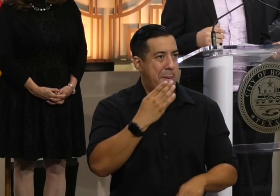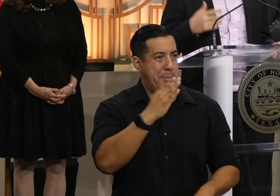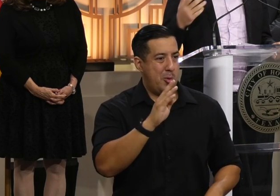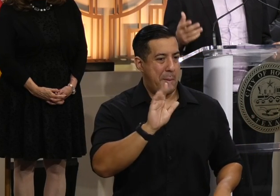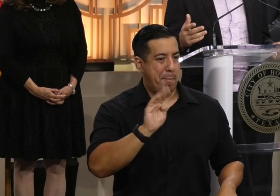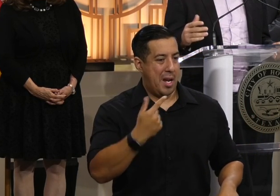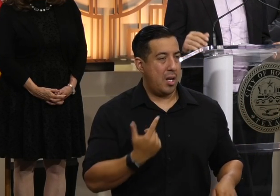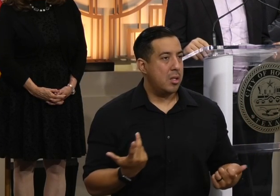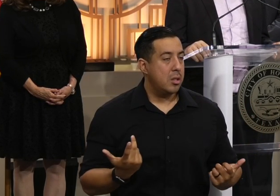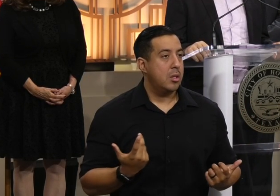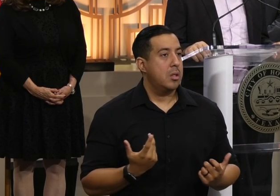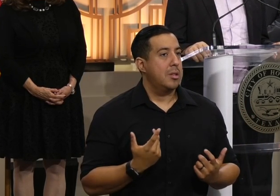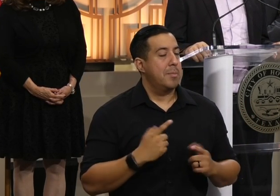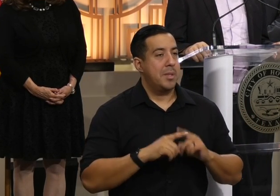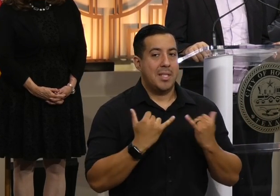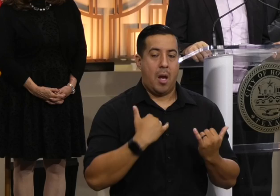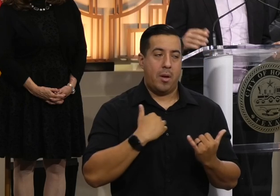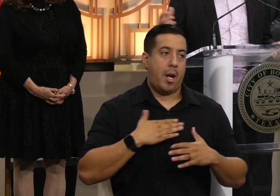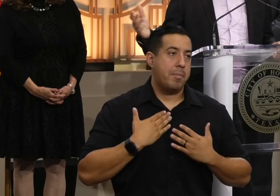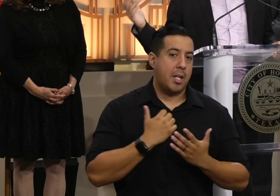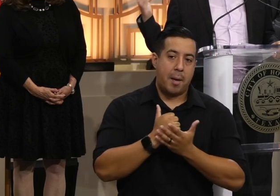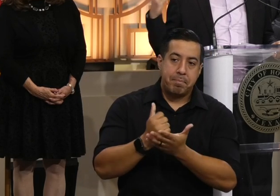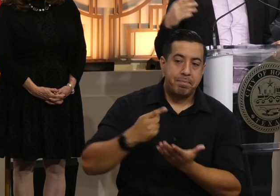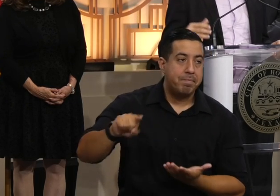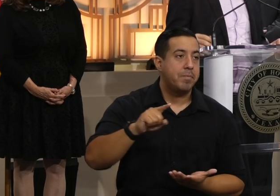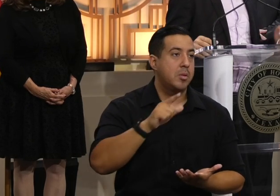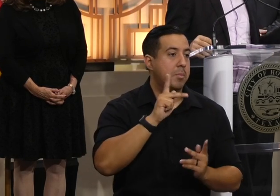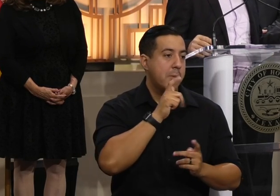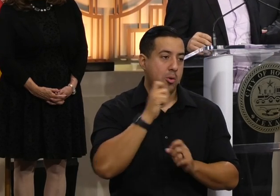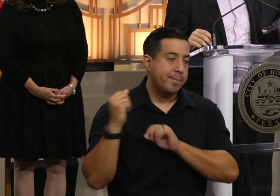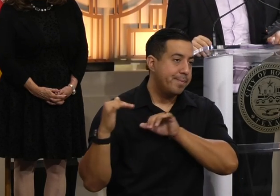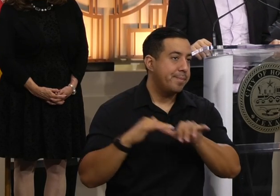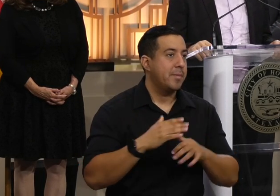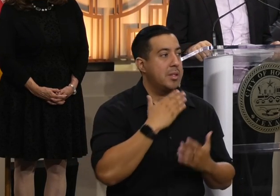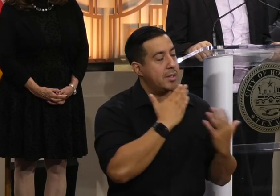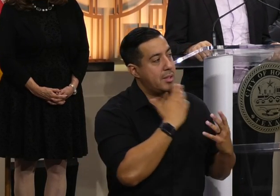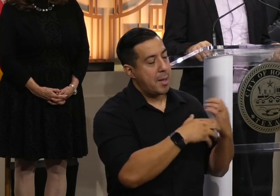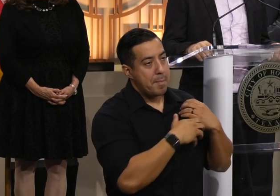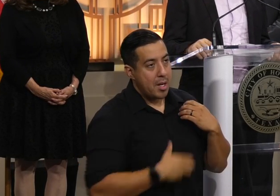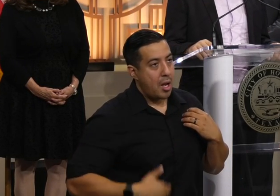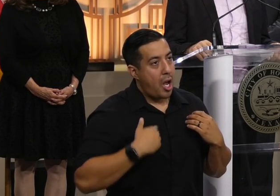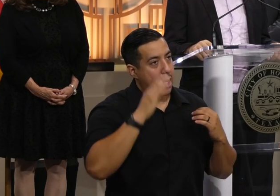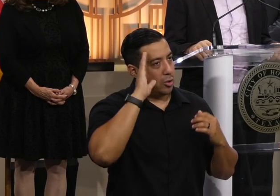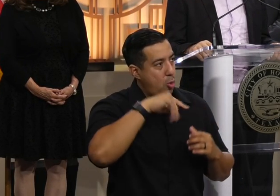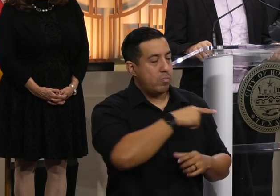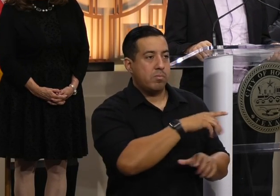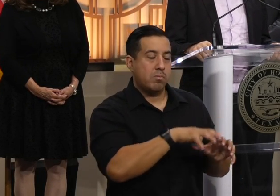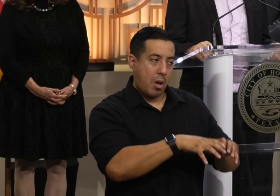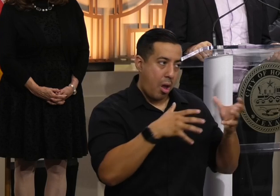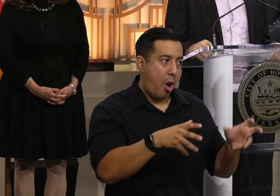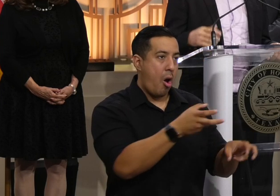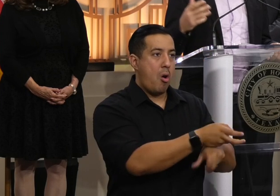and now, you know, I'm happy to help them. And I thank everybody else, all these, you know, mayor. I know they've been doing a lot of hard work,